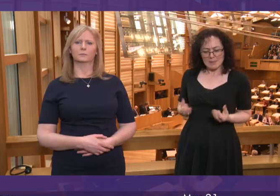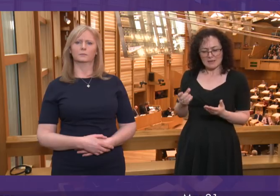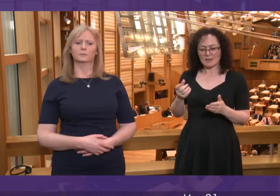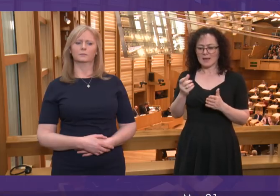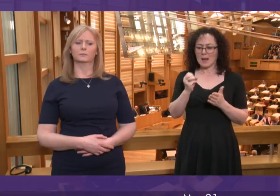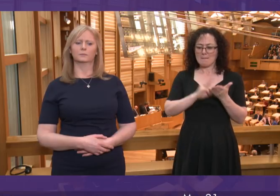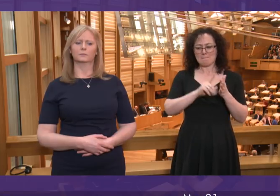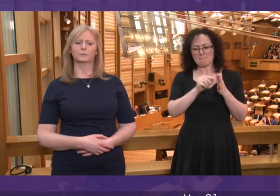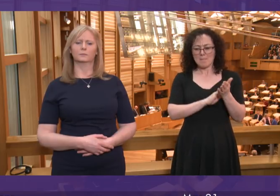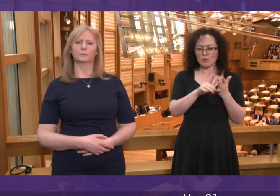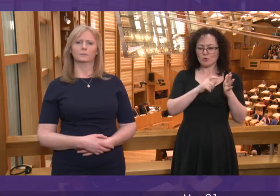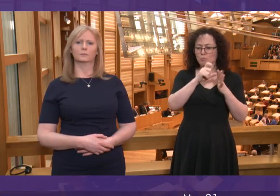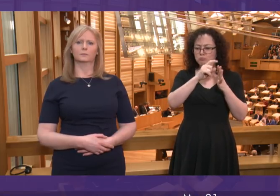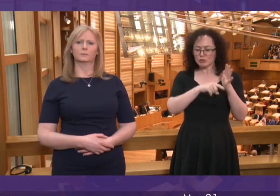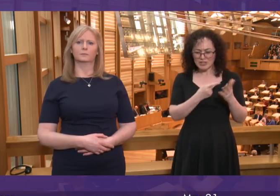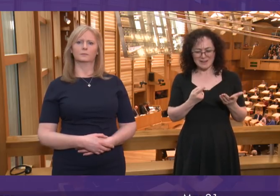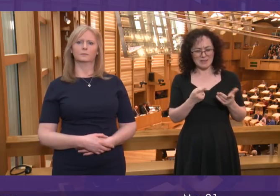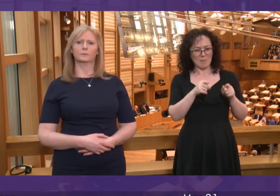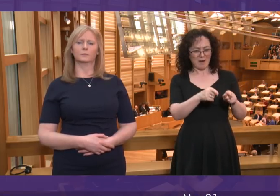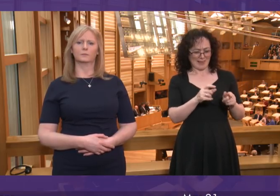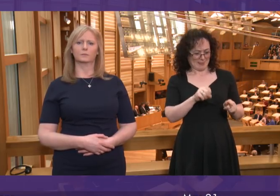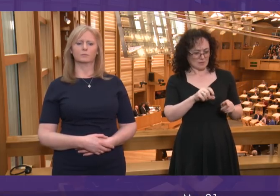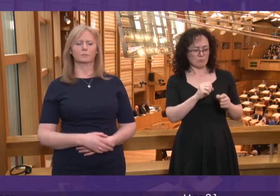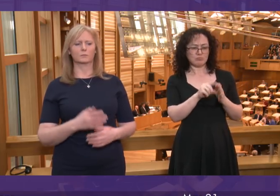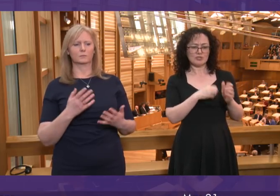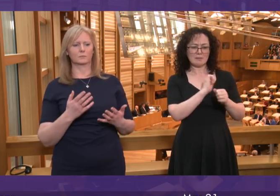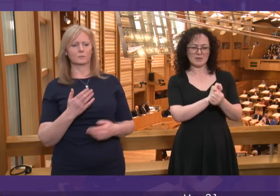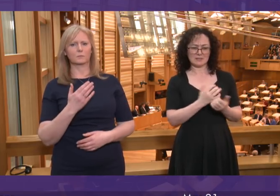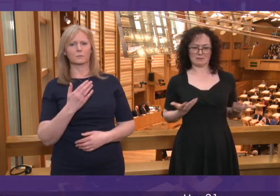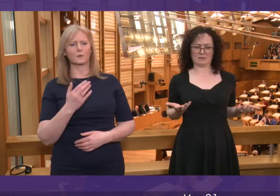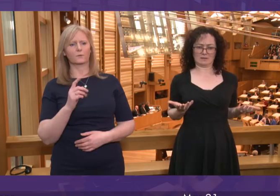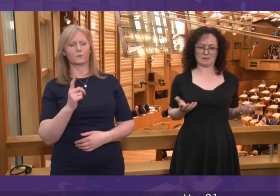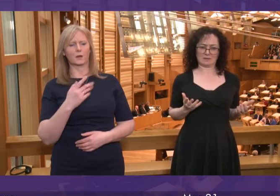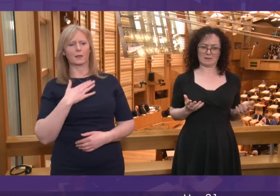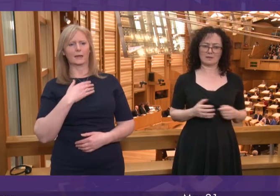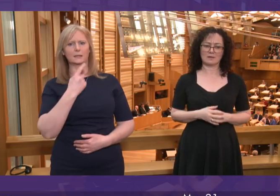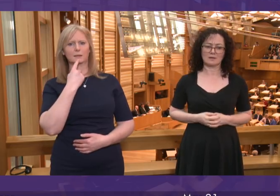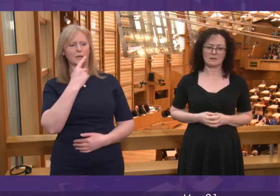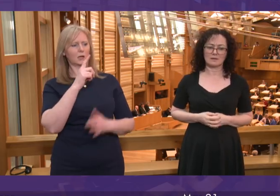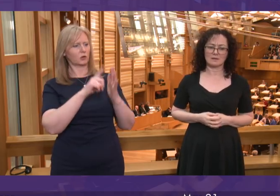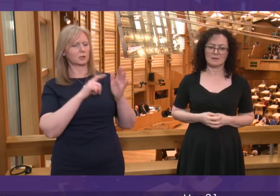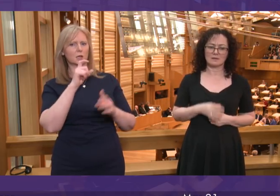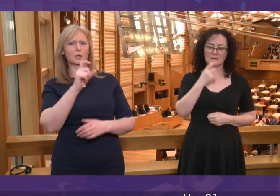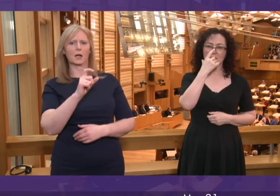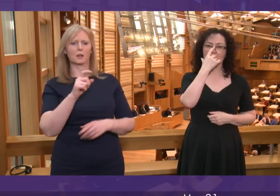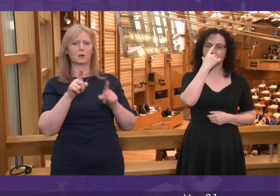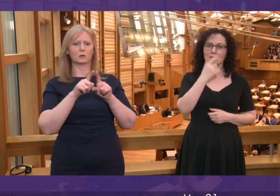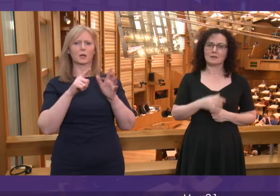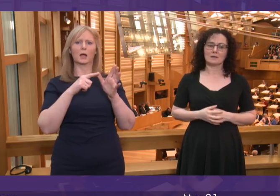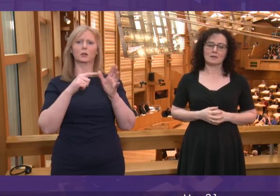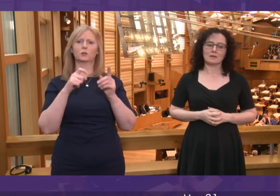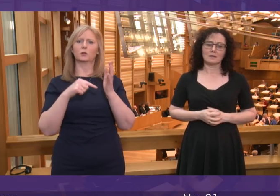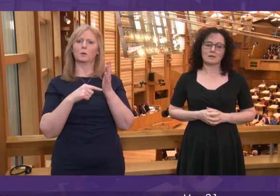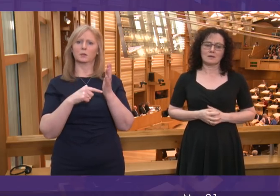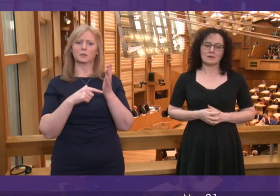First Minister. Well, firstly, can I say to Jackson Carlow and indeed to Adam Tompkins, the Justice Secretary